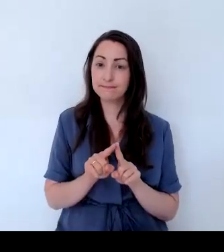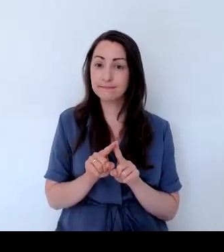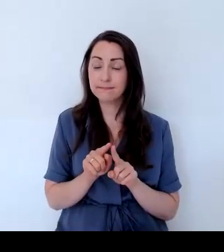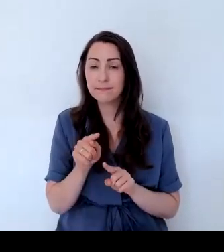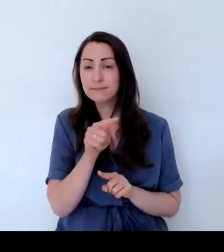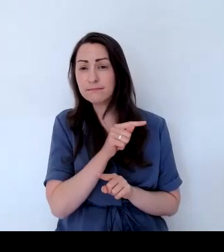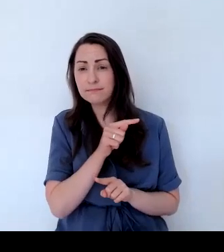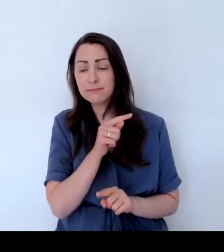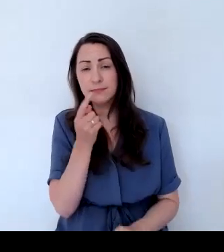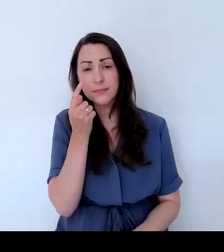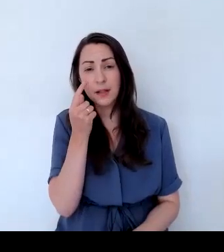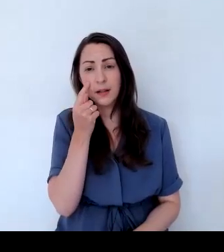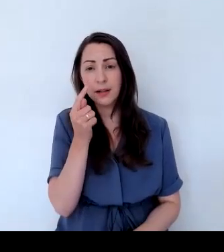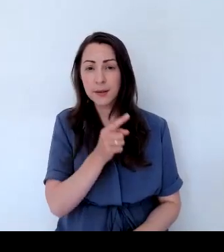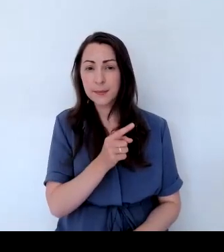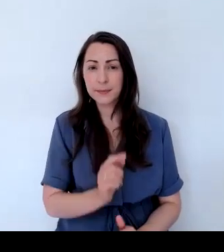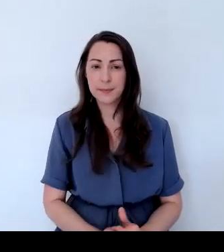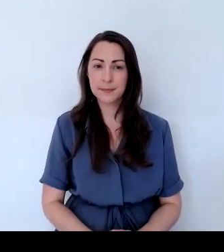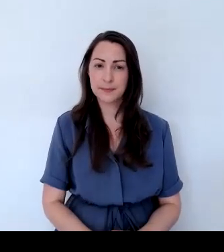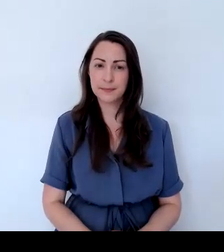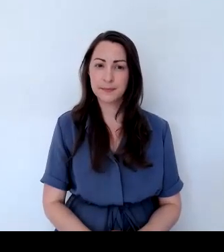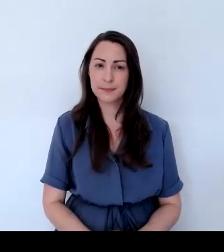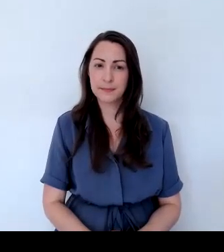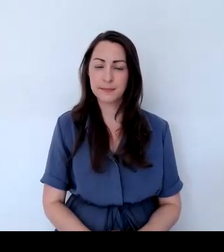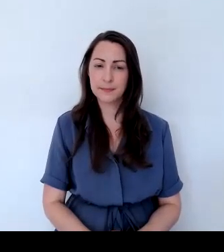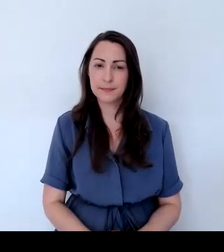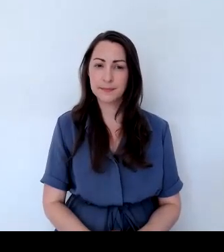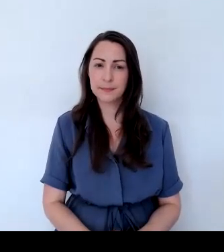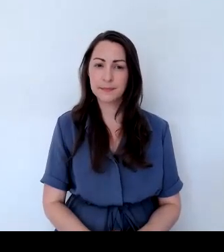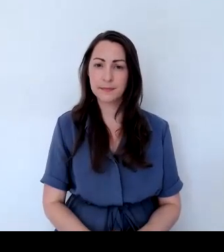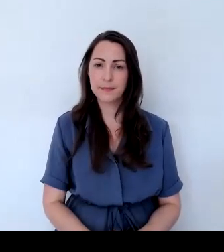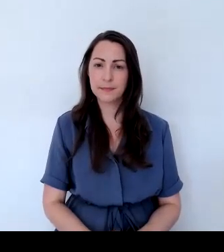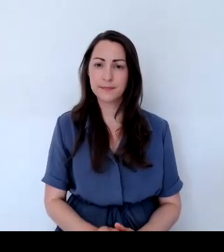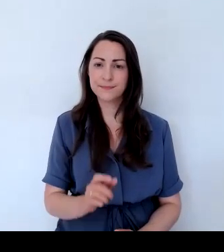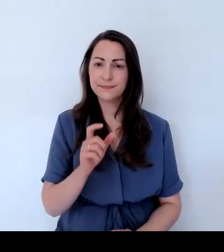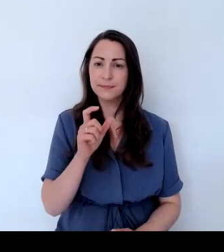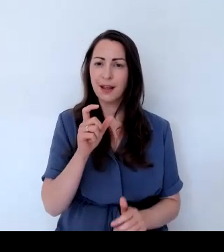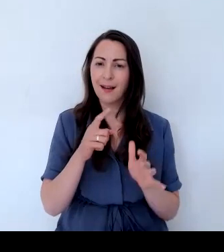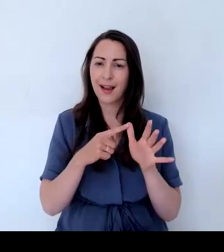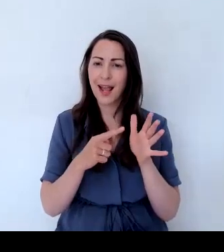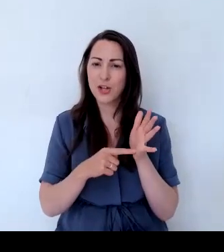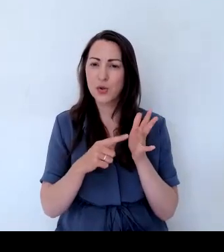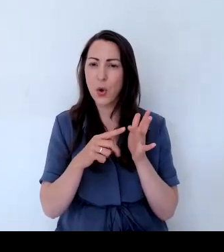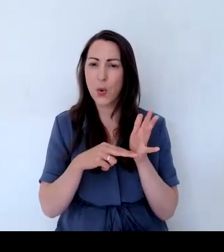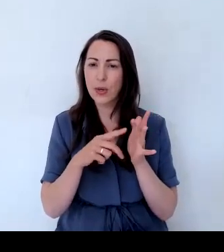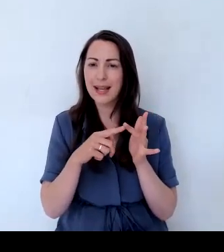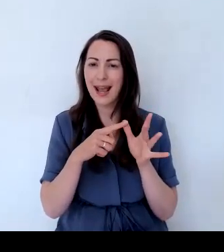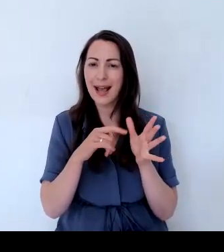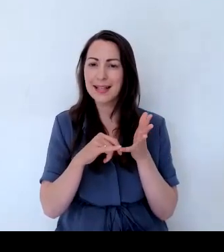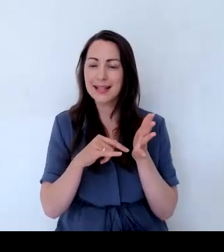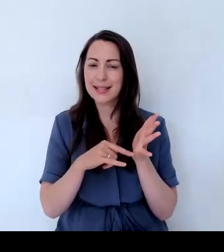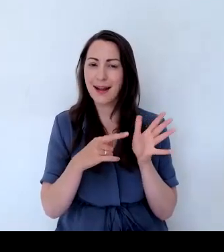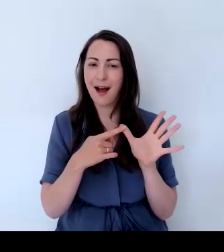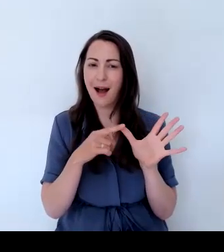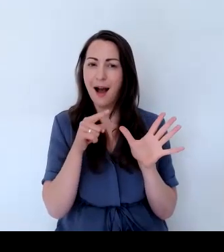on the floor here, we've got cotoneaster and you can see the cotoneaster is just